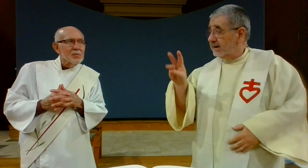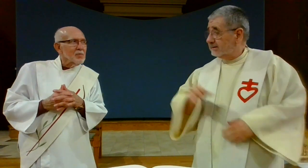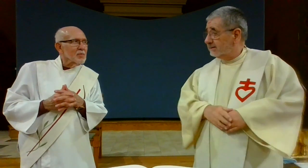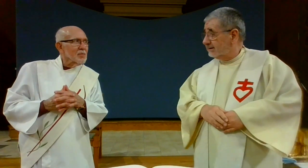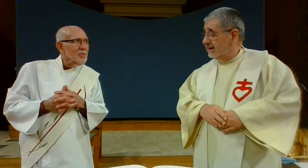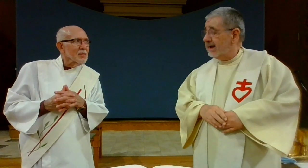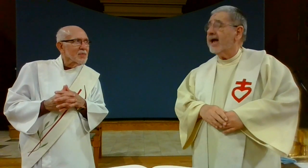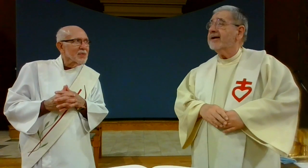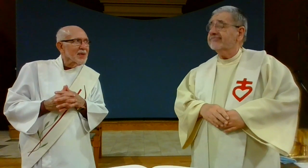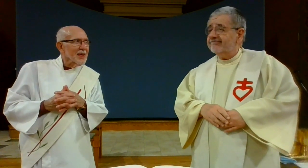wow